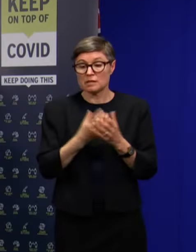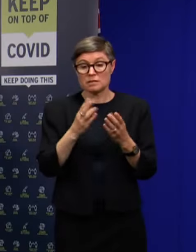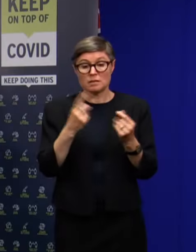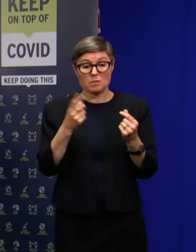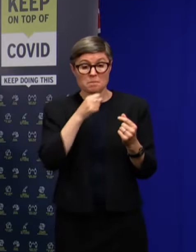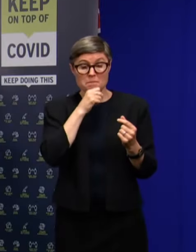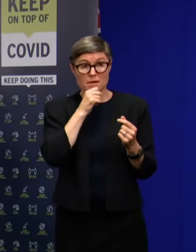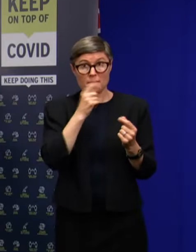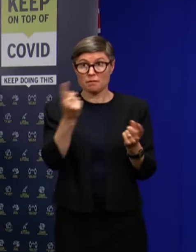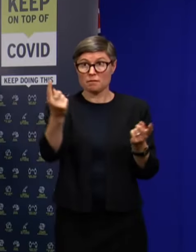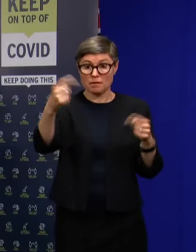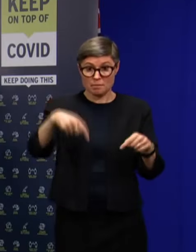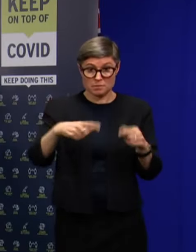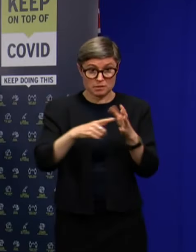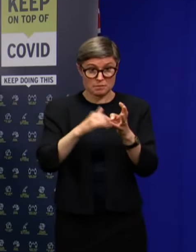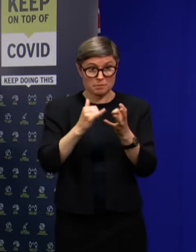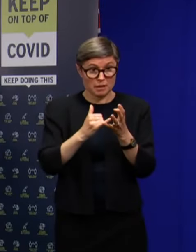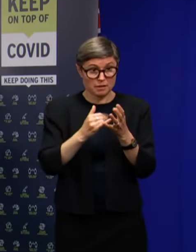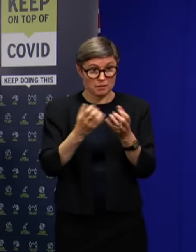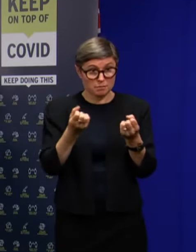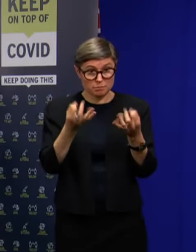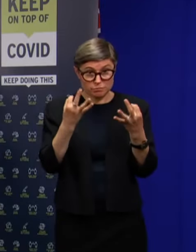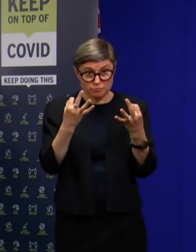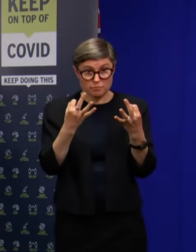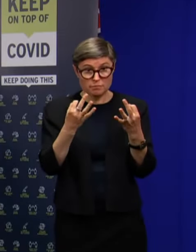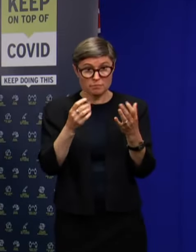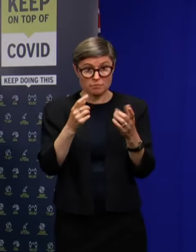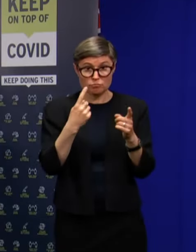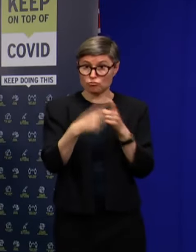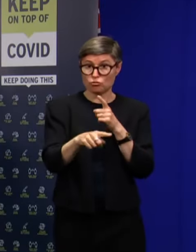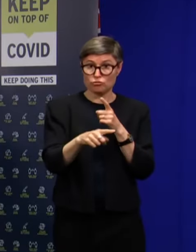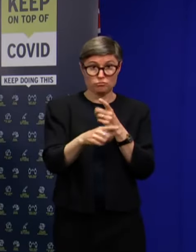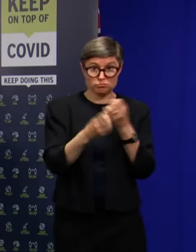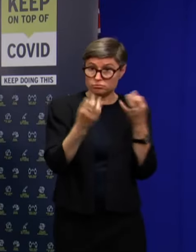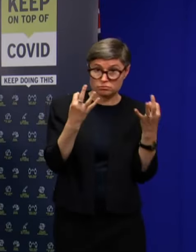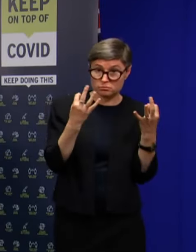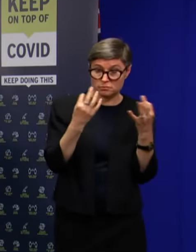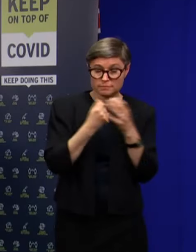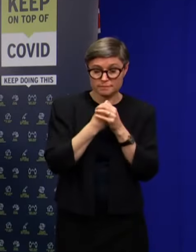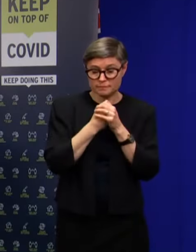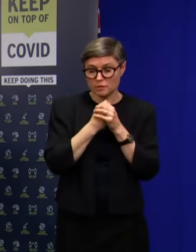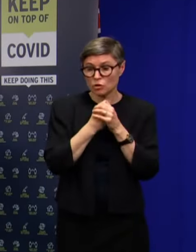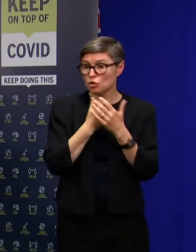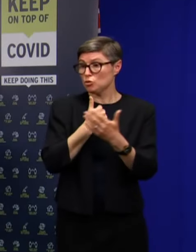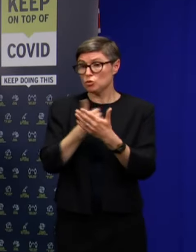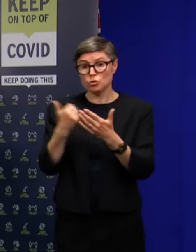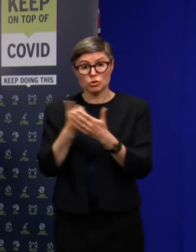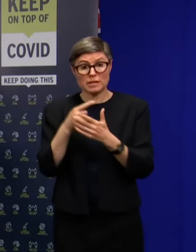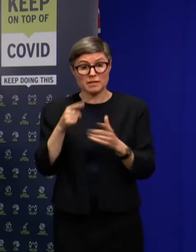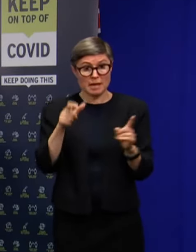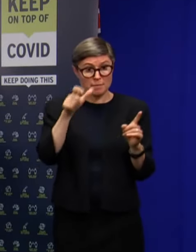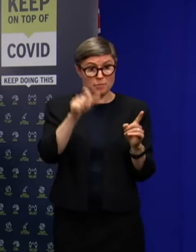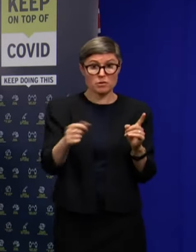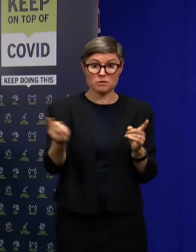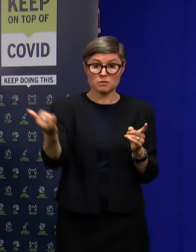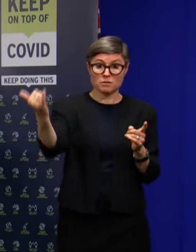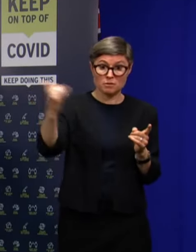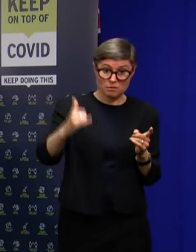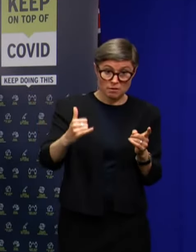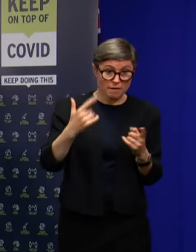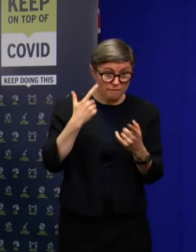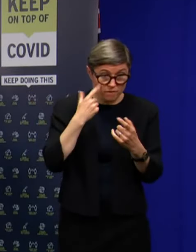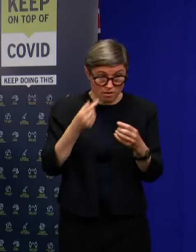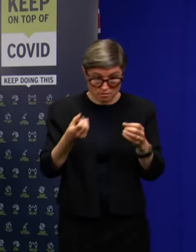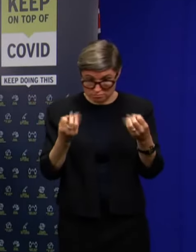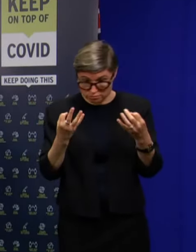Tasmania without a valid good to go pass, under normal circumstances, that person would have been put on the next flight on that